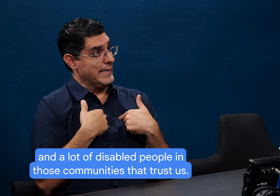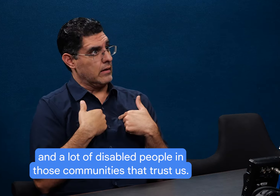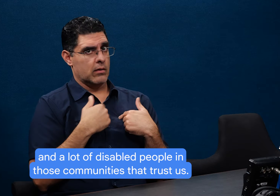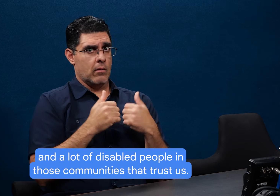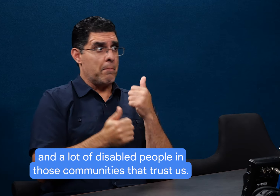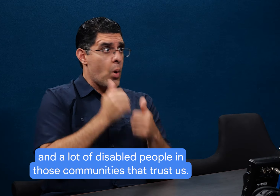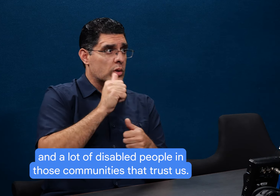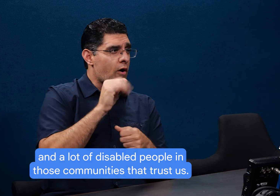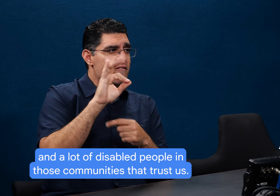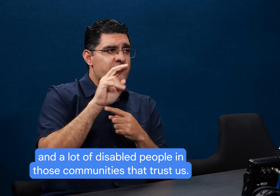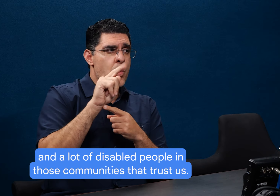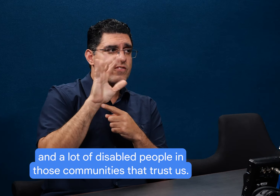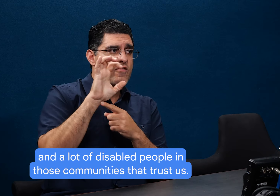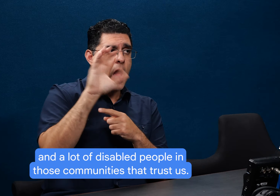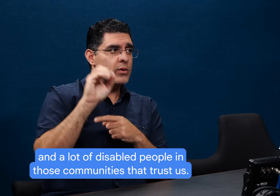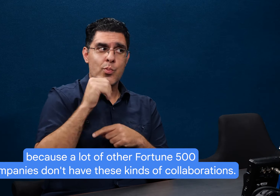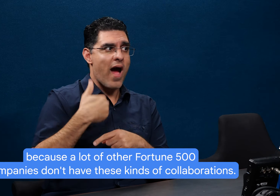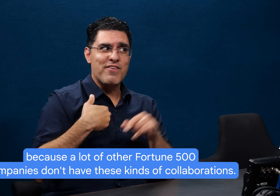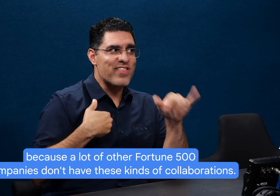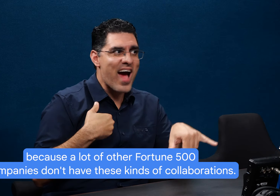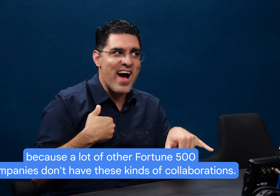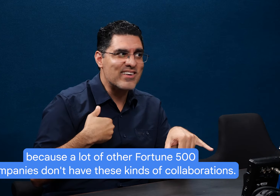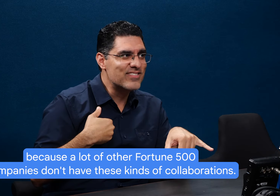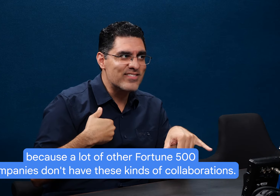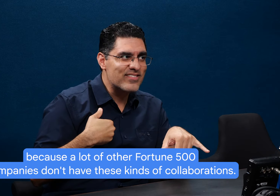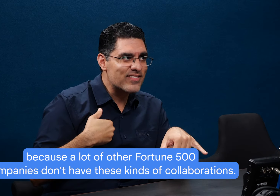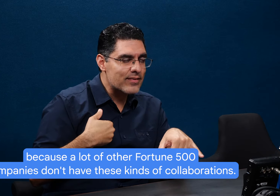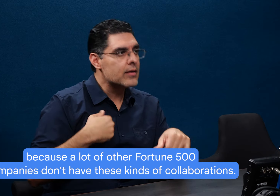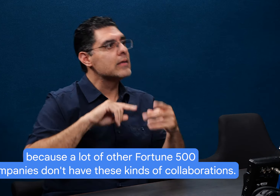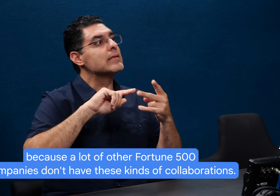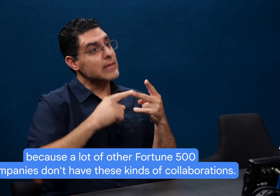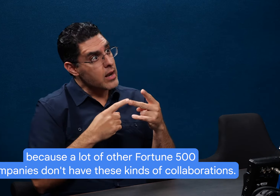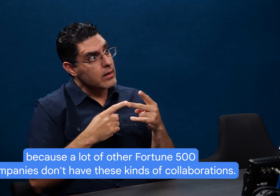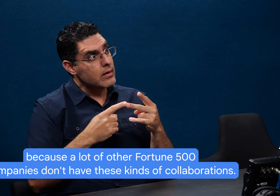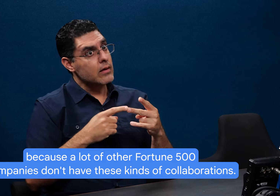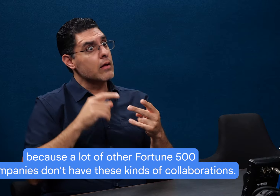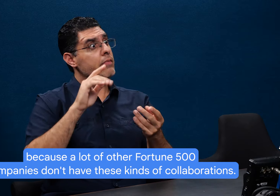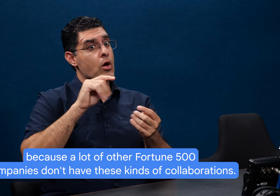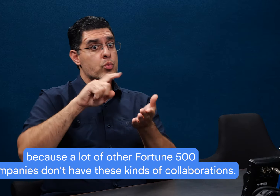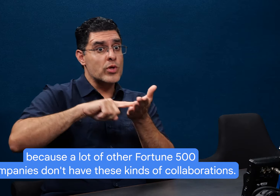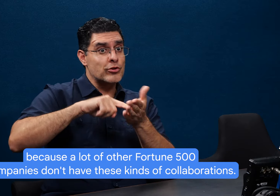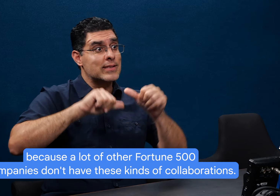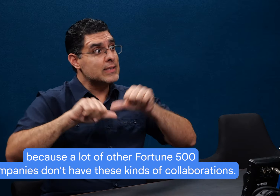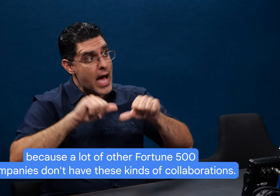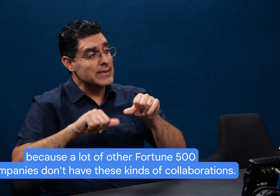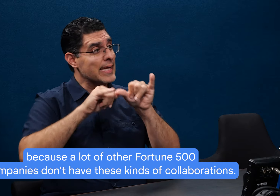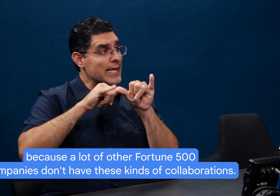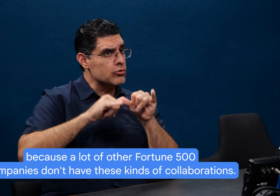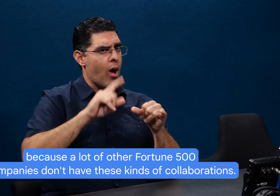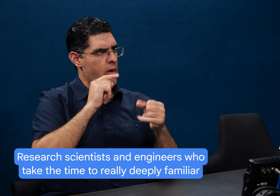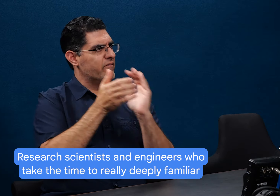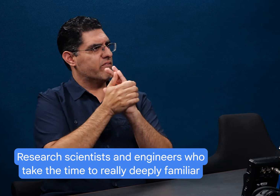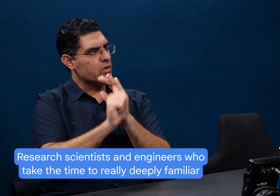communities that trust us. Um, because a lot of other fortune 500 companies don't have these kinds of collaborations, uh,